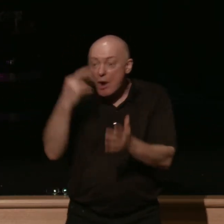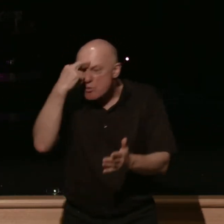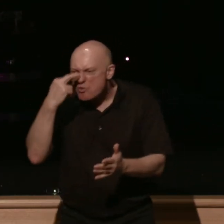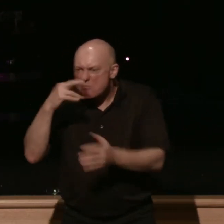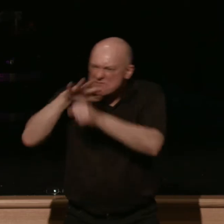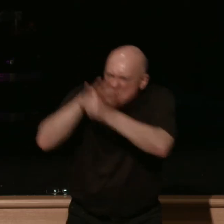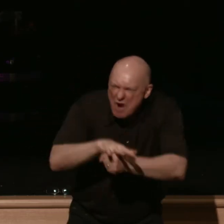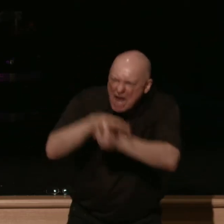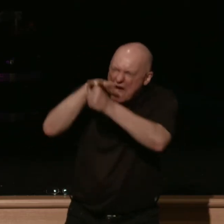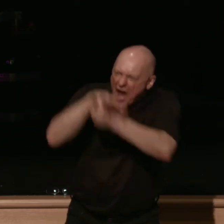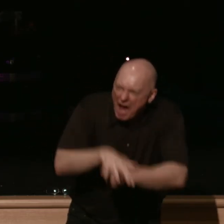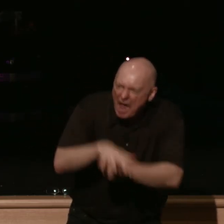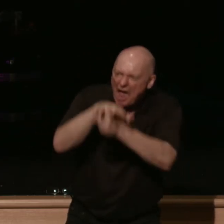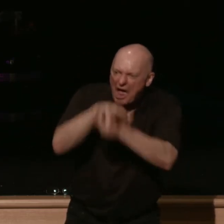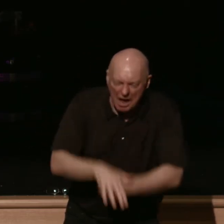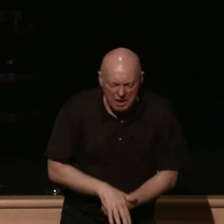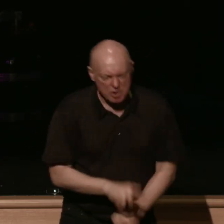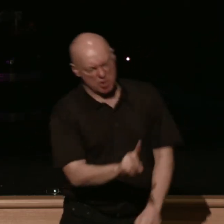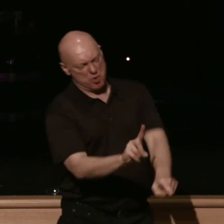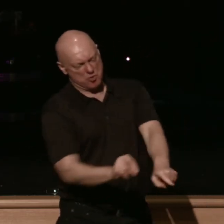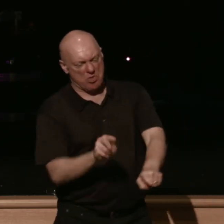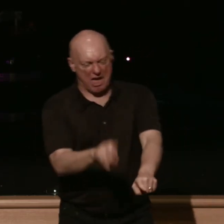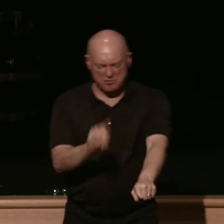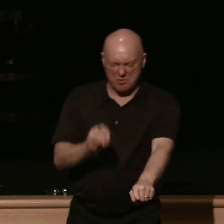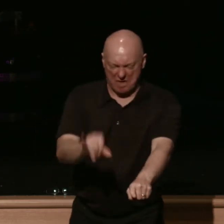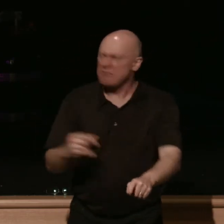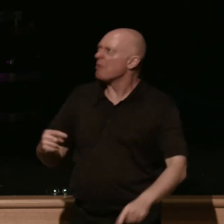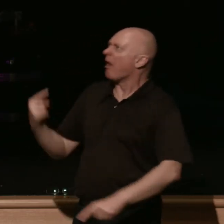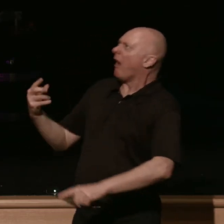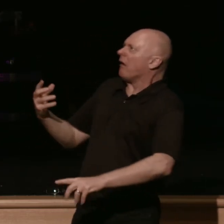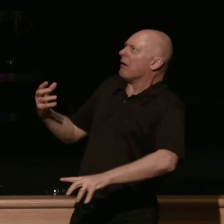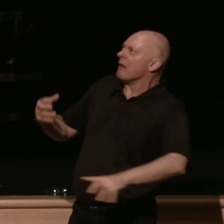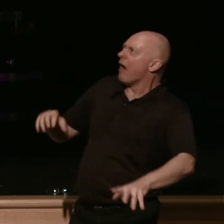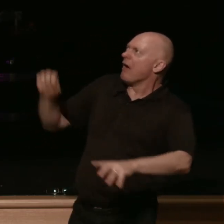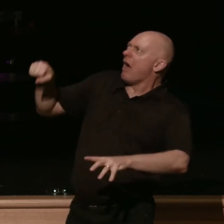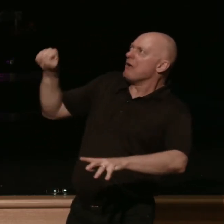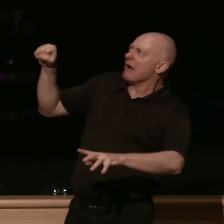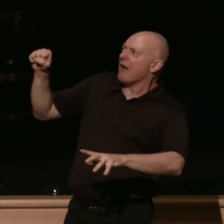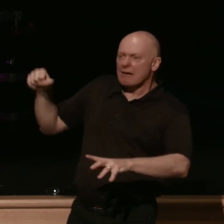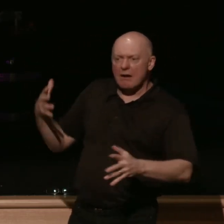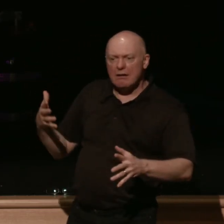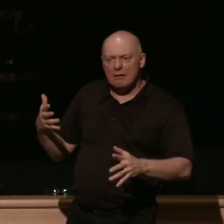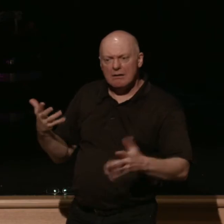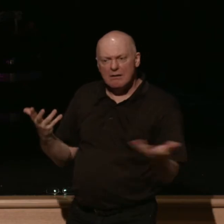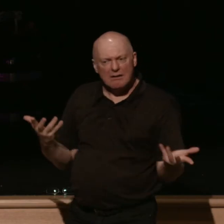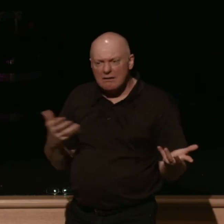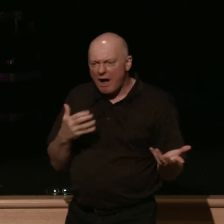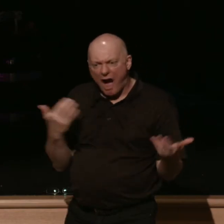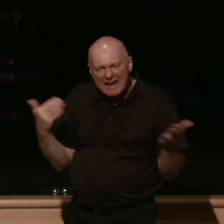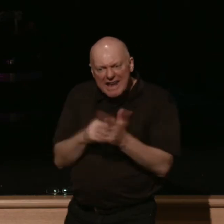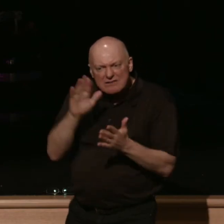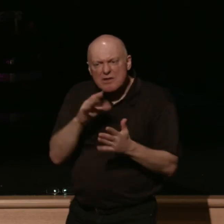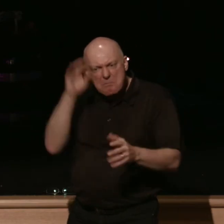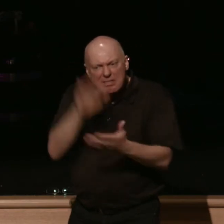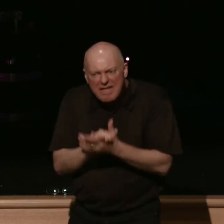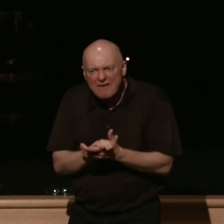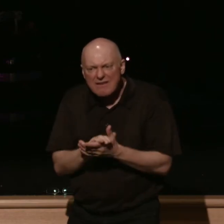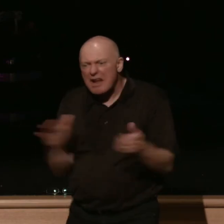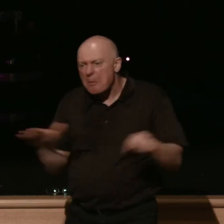they're being told to do things and act in certain ways that are completely against their beliefs and completely against what the what the